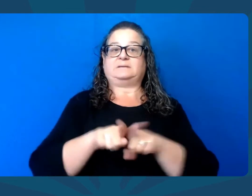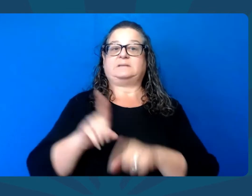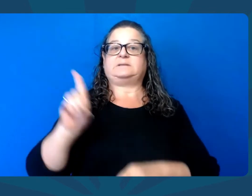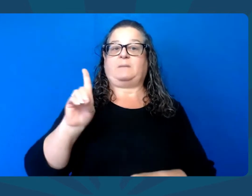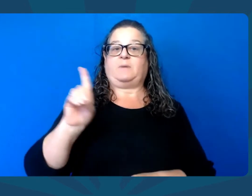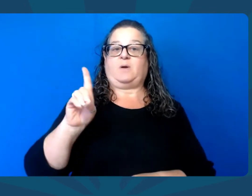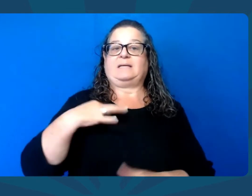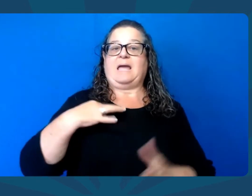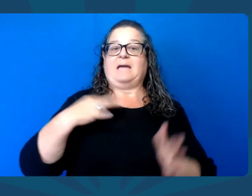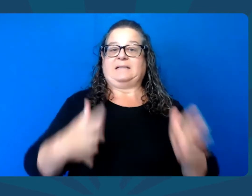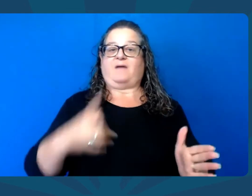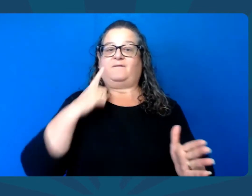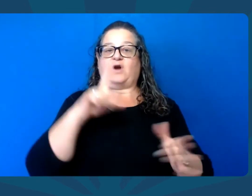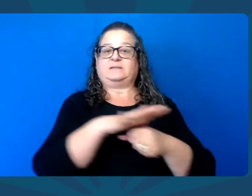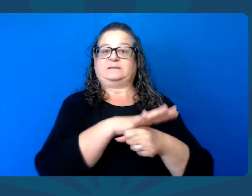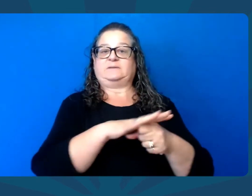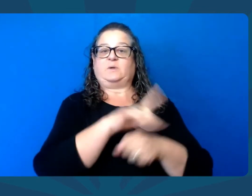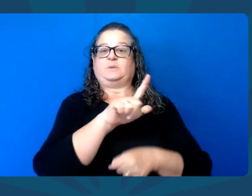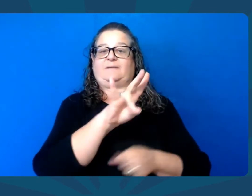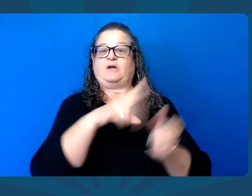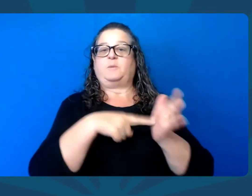Website? No website listed.